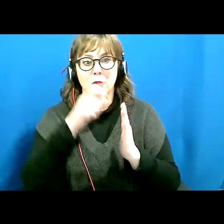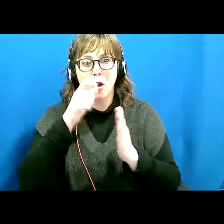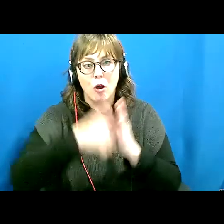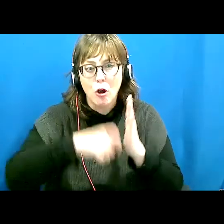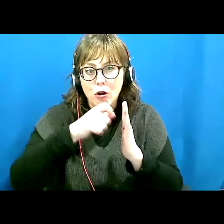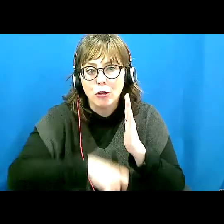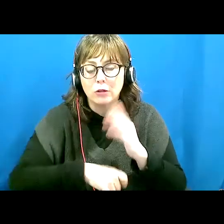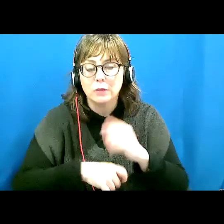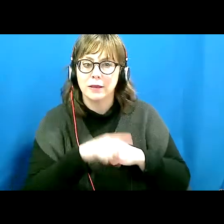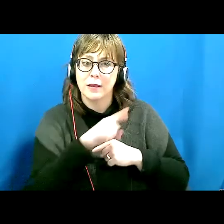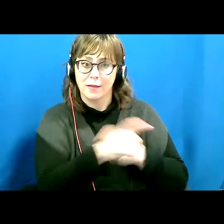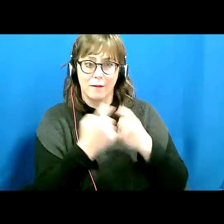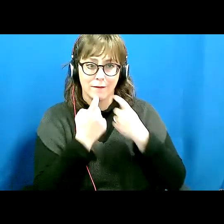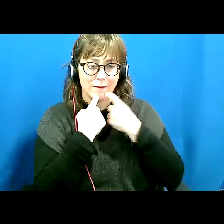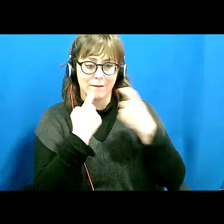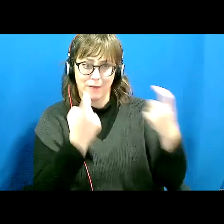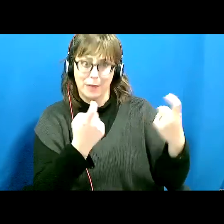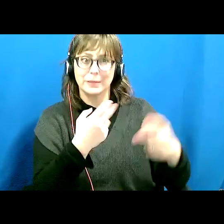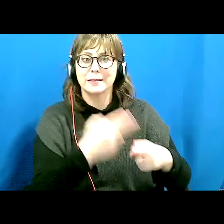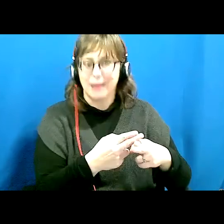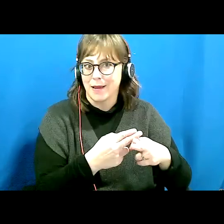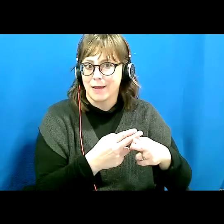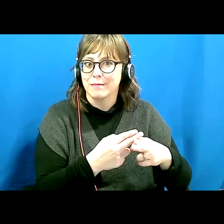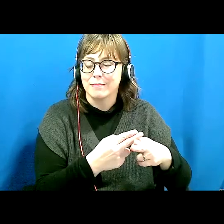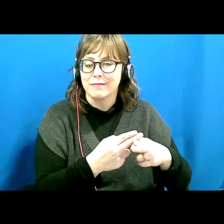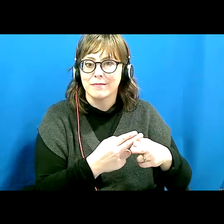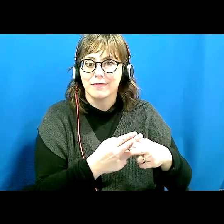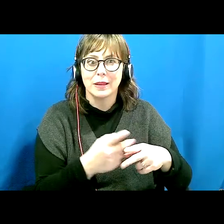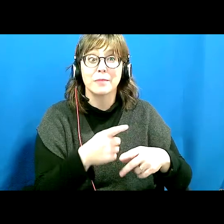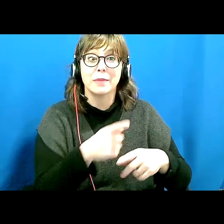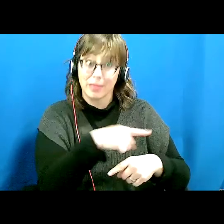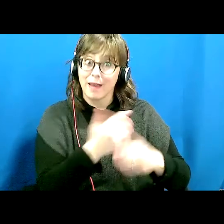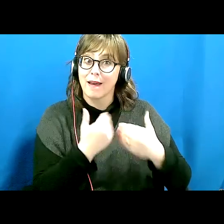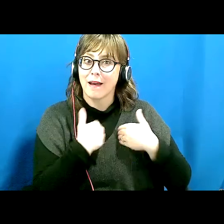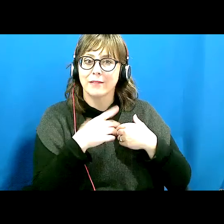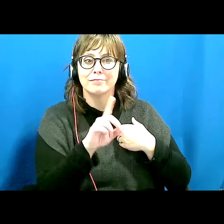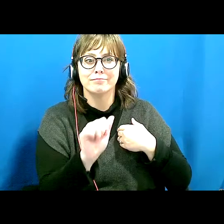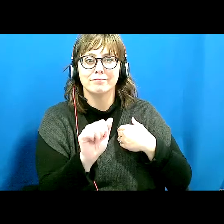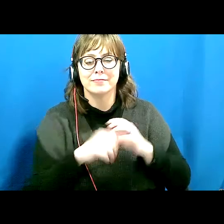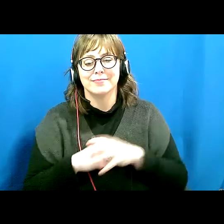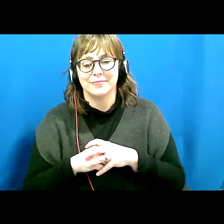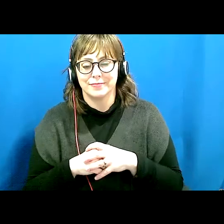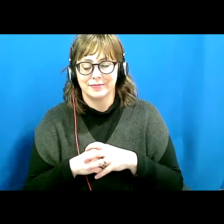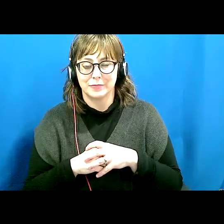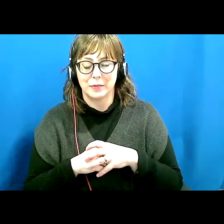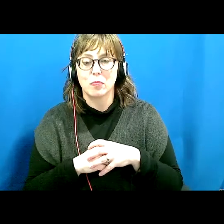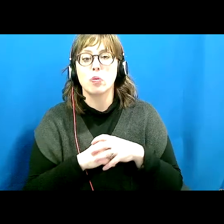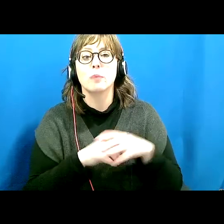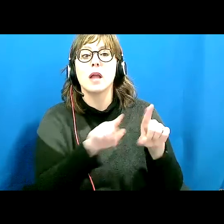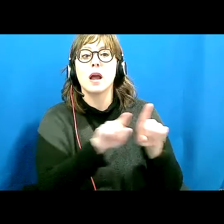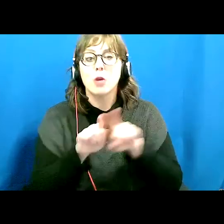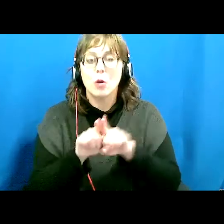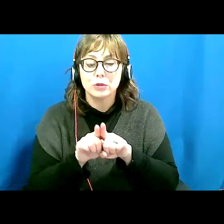know have made a huge contribution. They're people with disabilities. And so I also talk then about